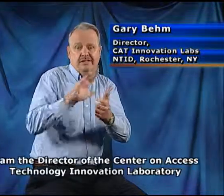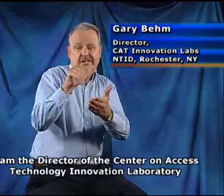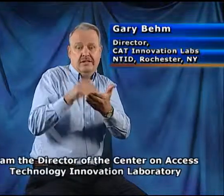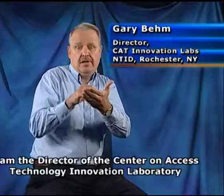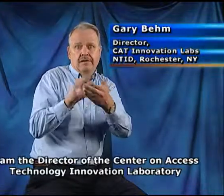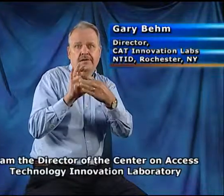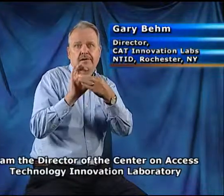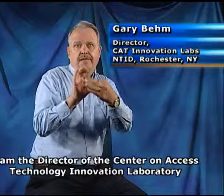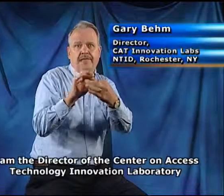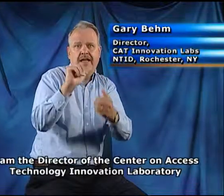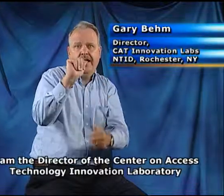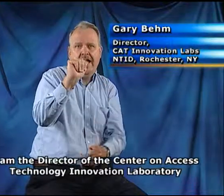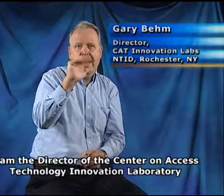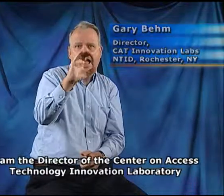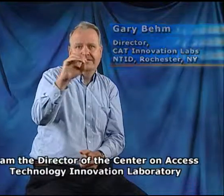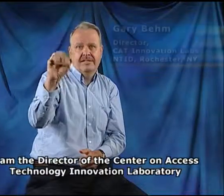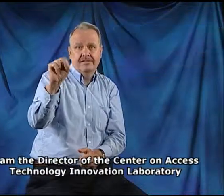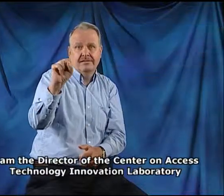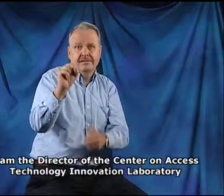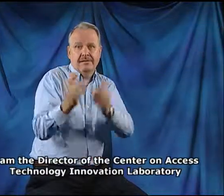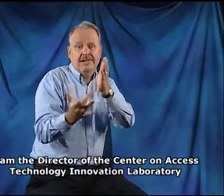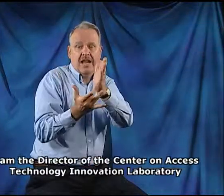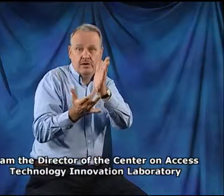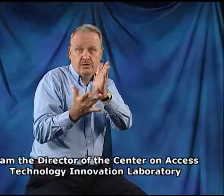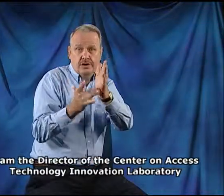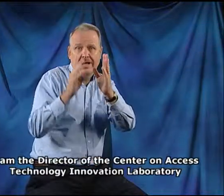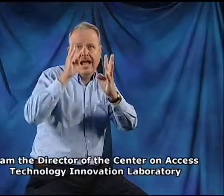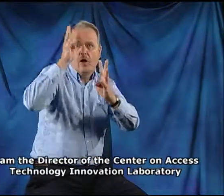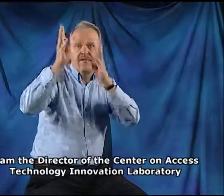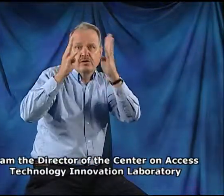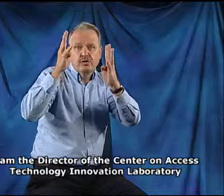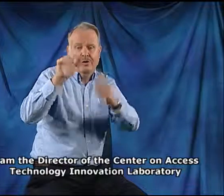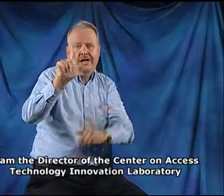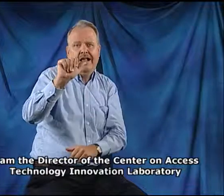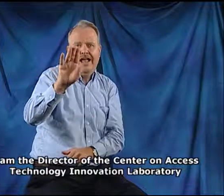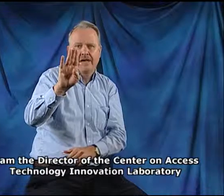I am the director of the Center on Access Technology Innovation Laboratory